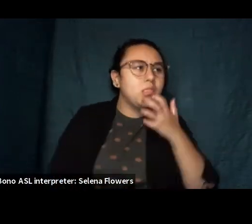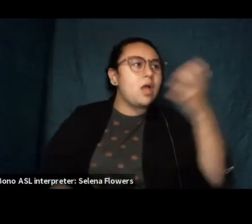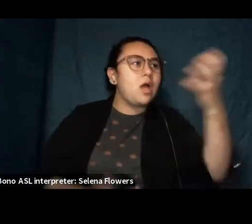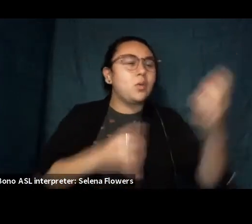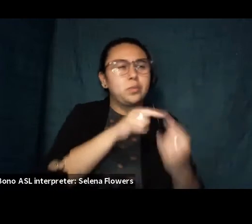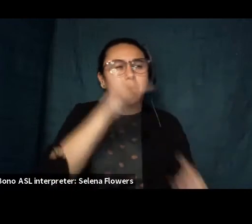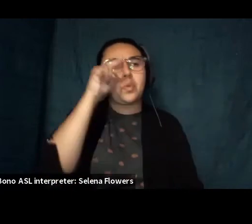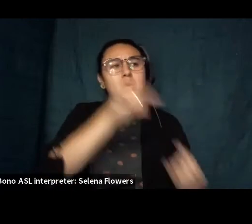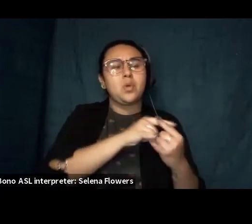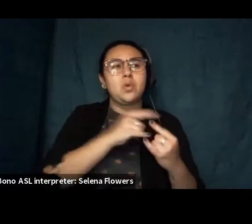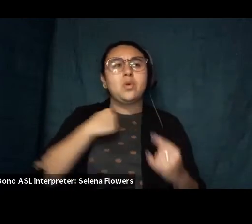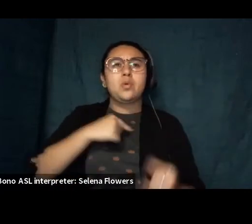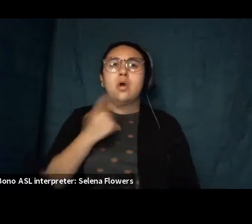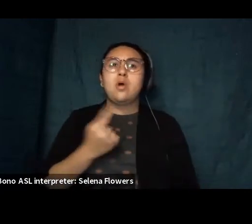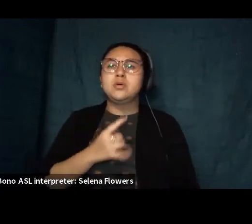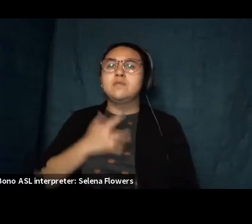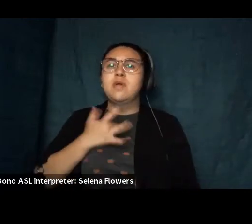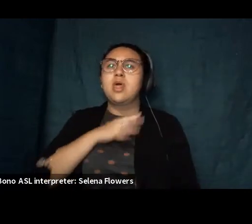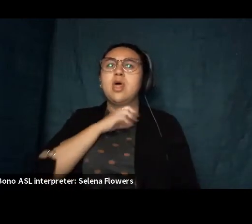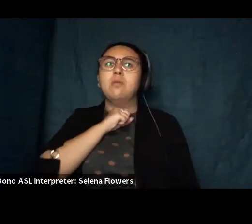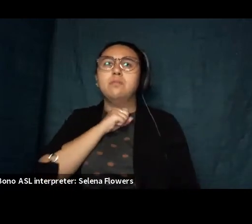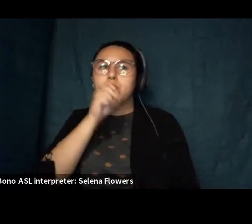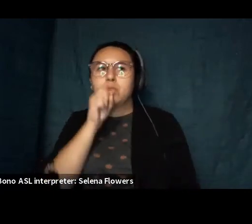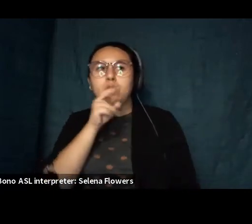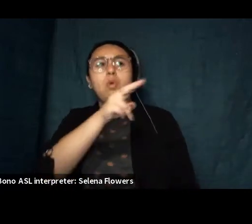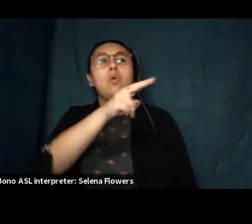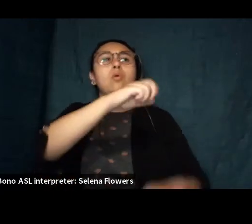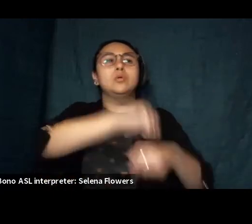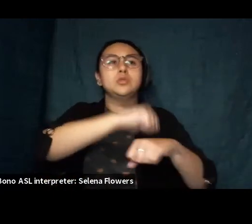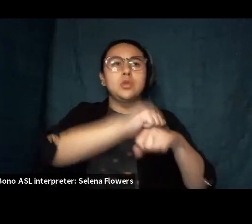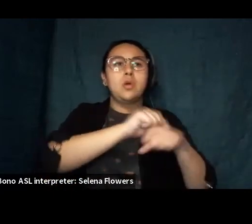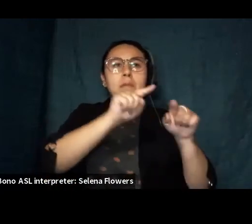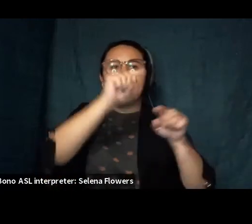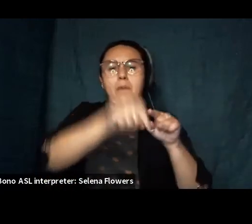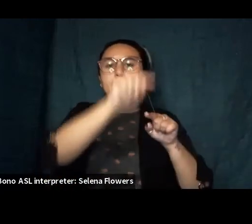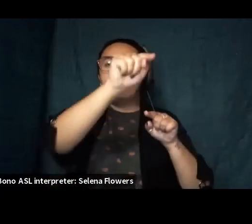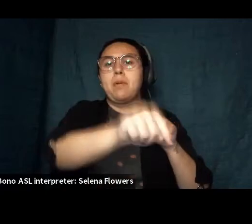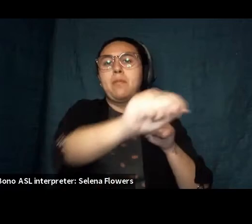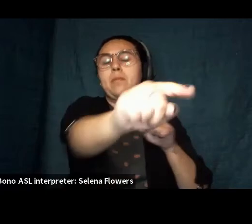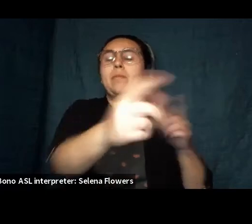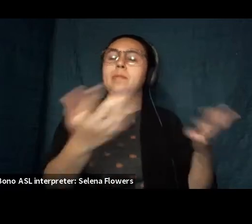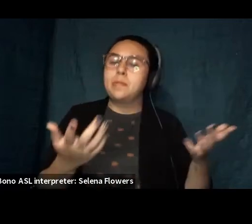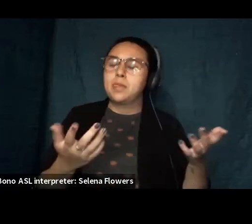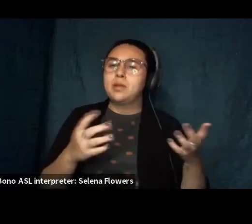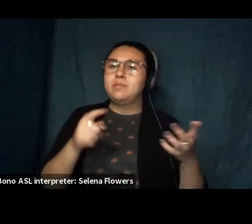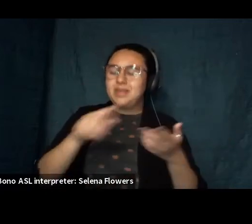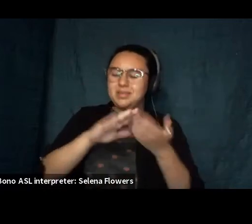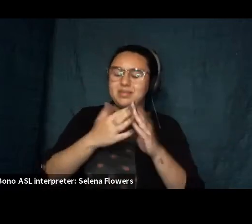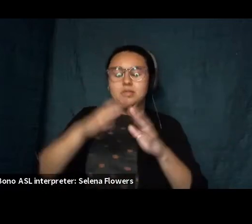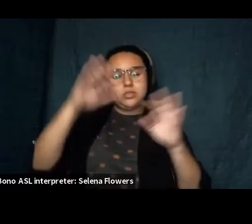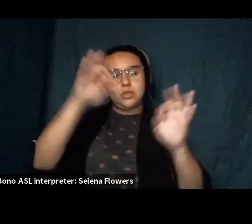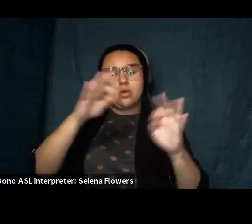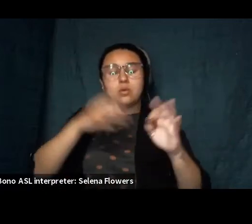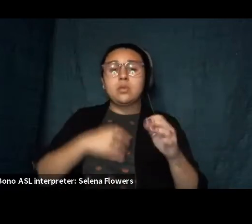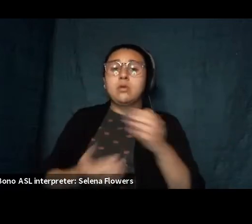from somewhere else it's fall now but this city doesn't know it in the morning i call you and we